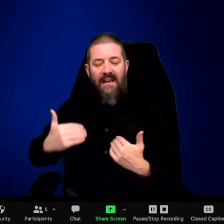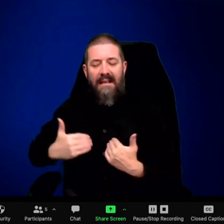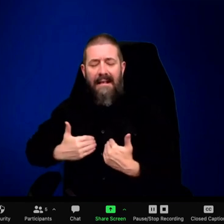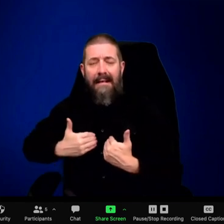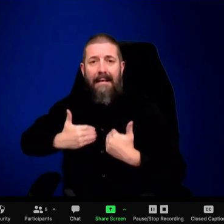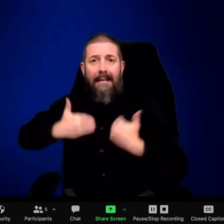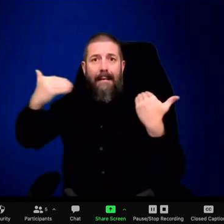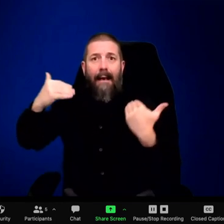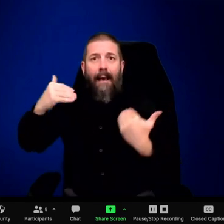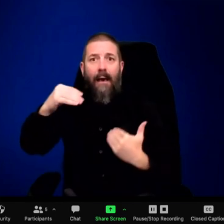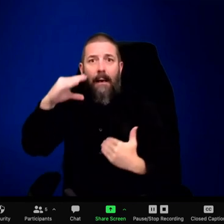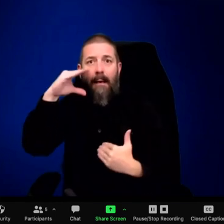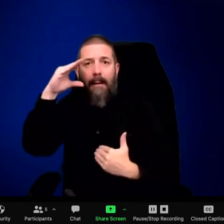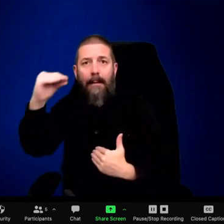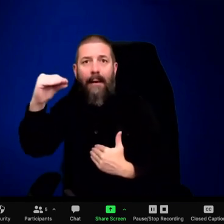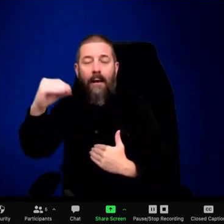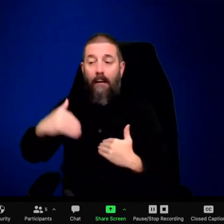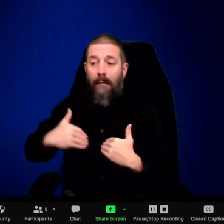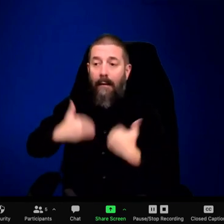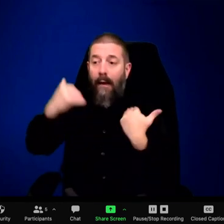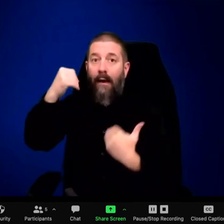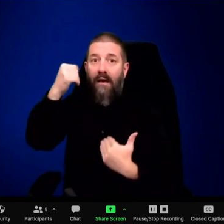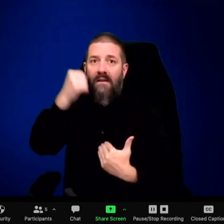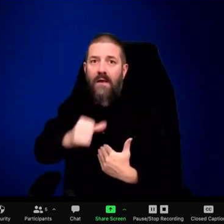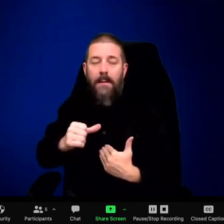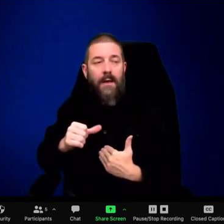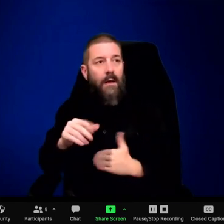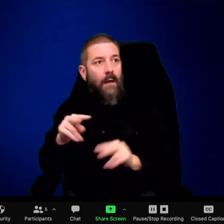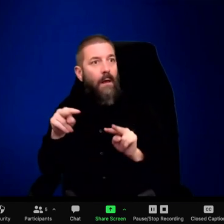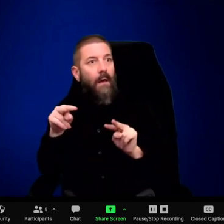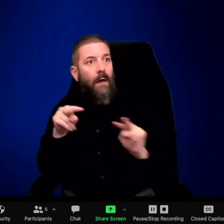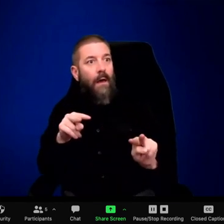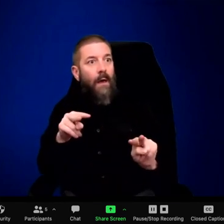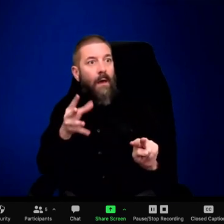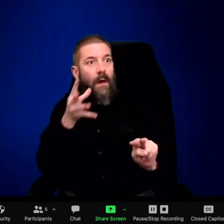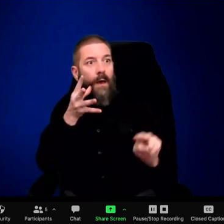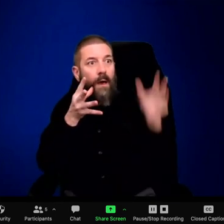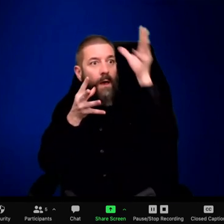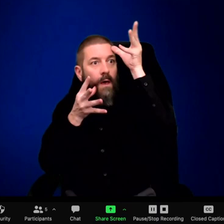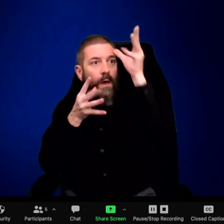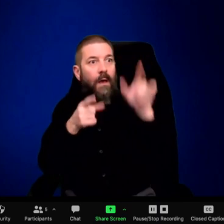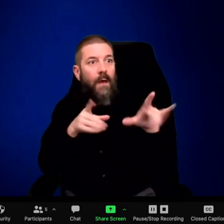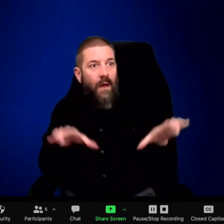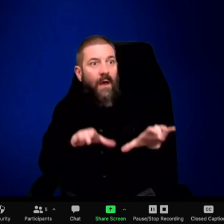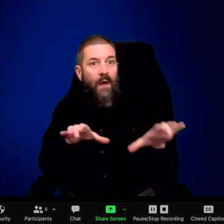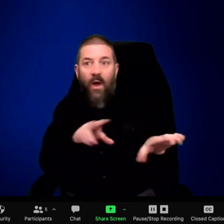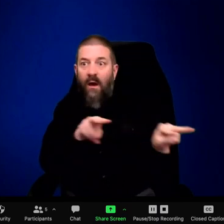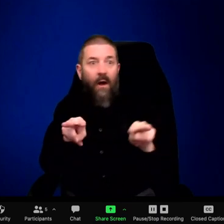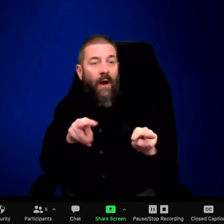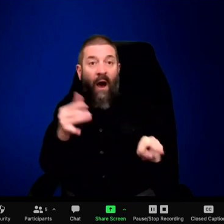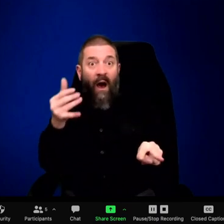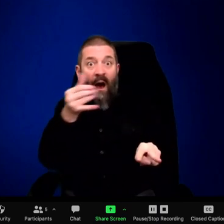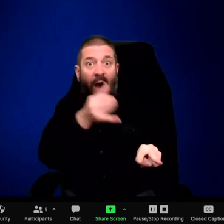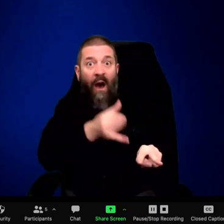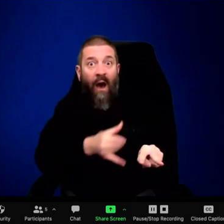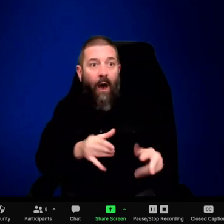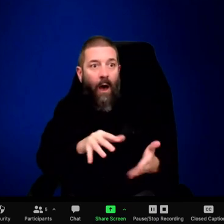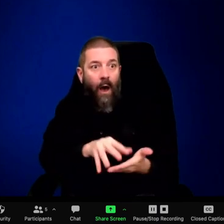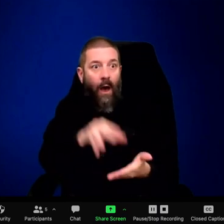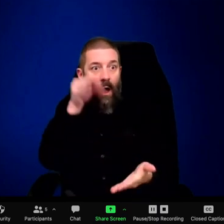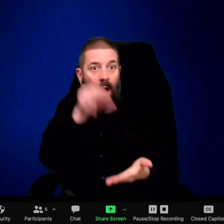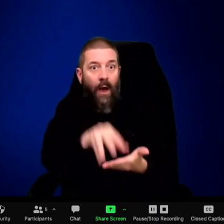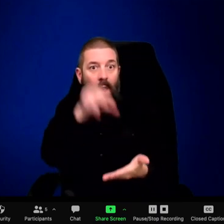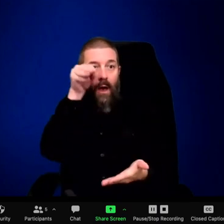loss. So all those things are hard enough, but in addition to all of that, an experienced elk is going to try